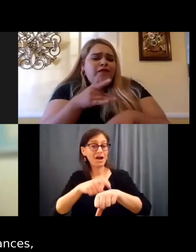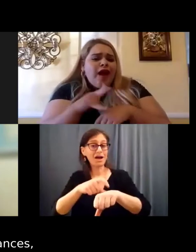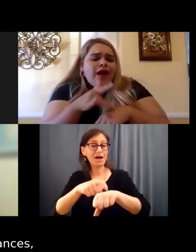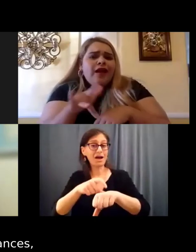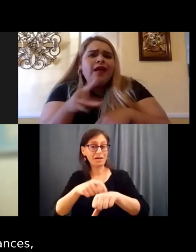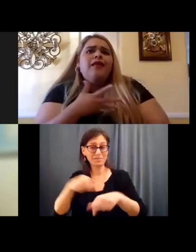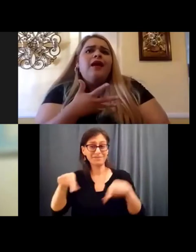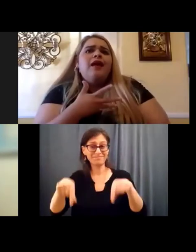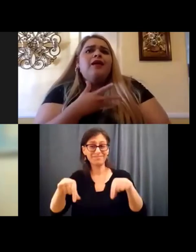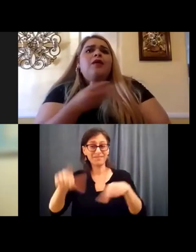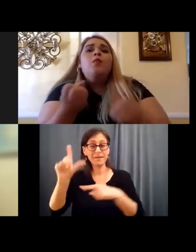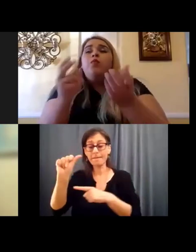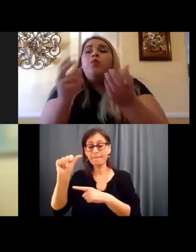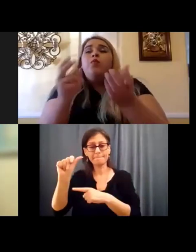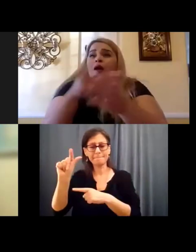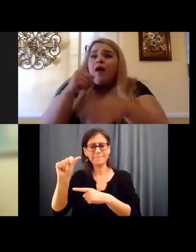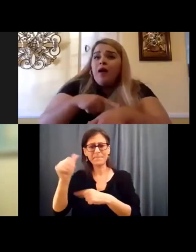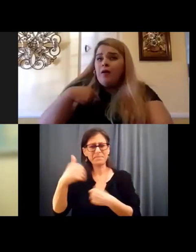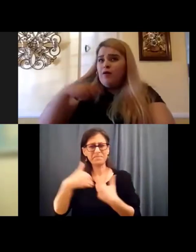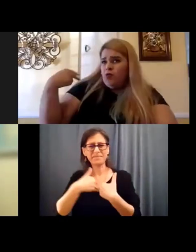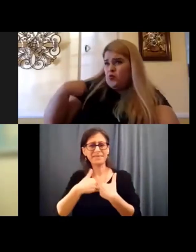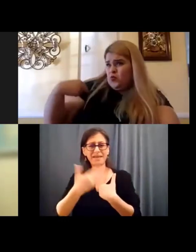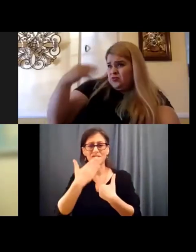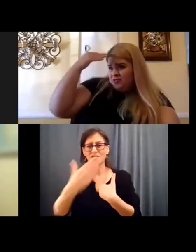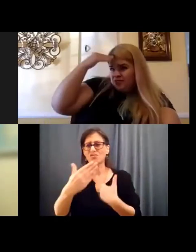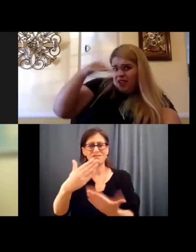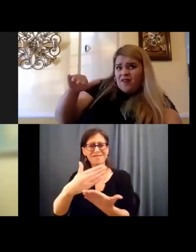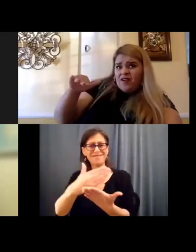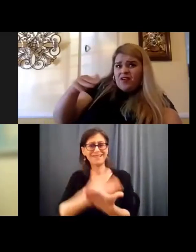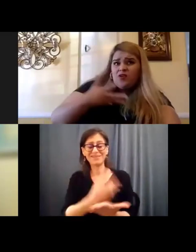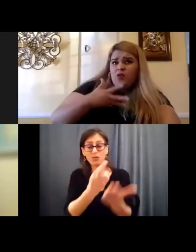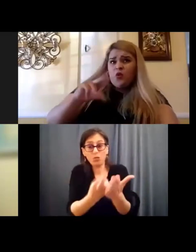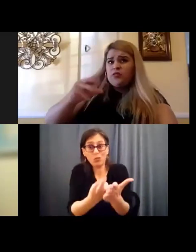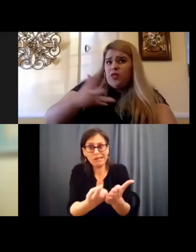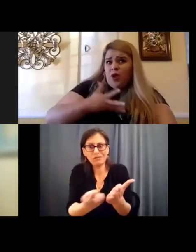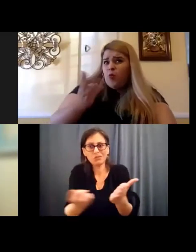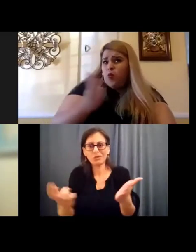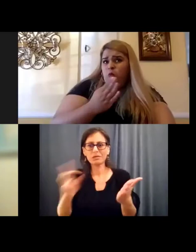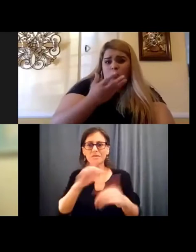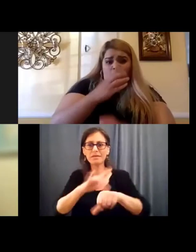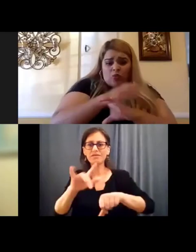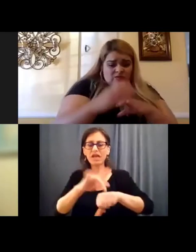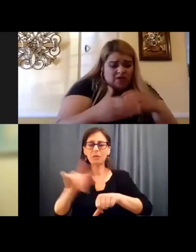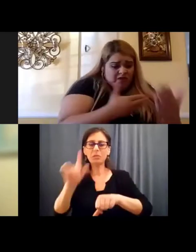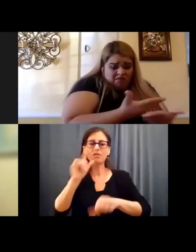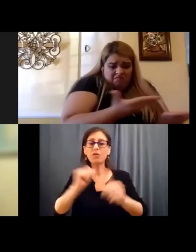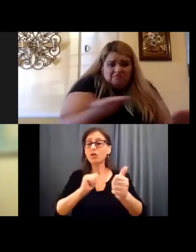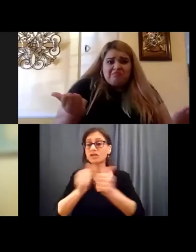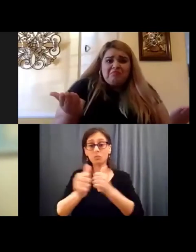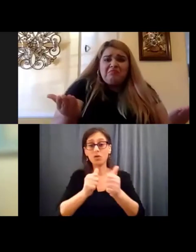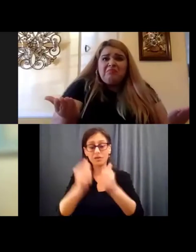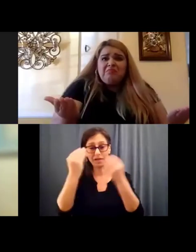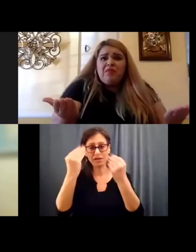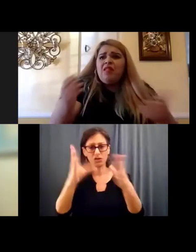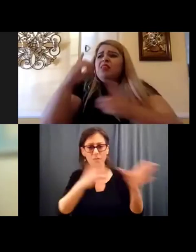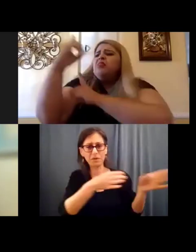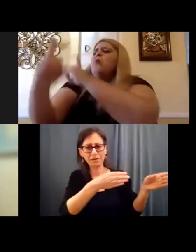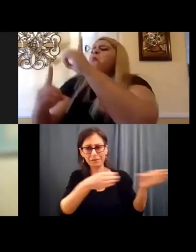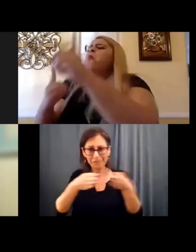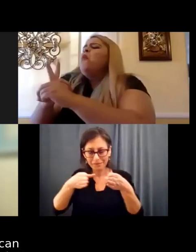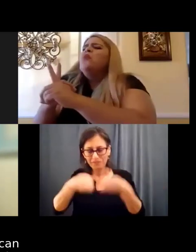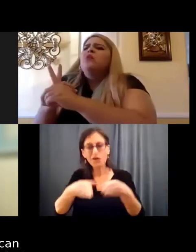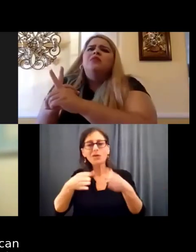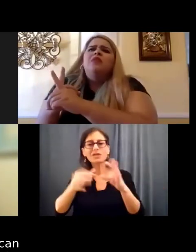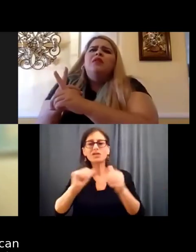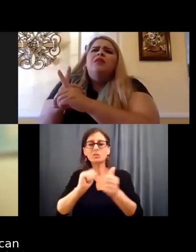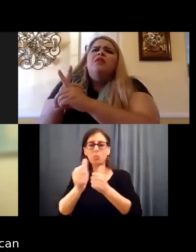I know in Los Angeles here, we don't have a good list of resources that are available when it comes to sport. Cause I'm going to focus a little bit on sport here